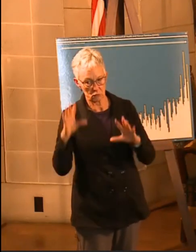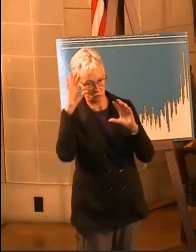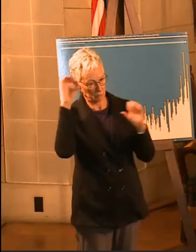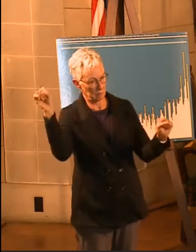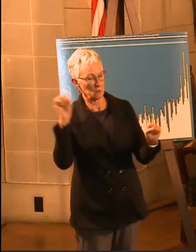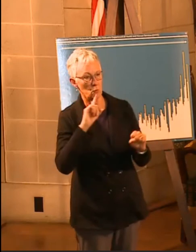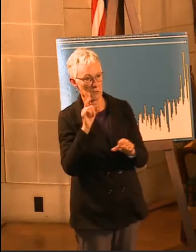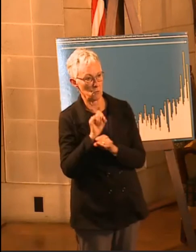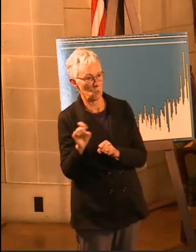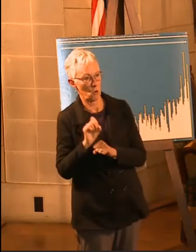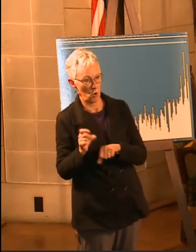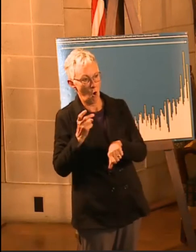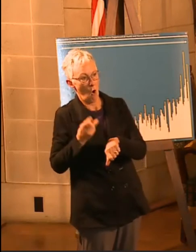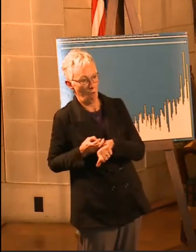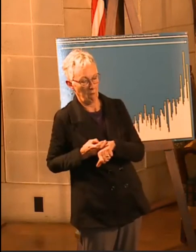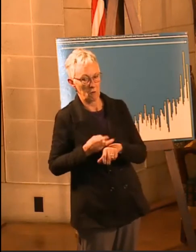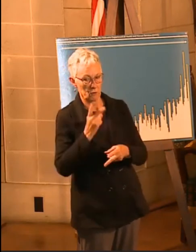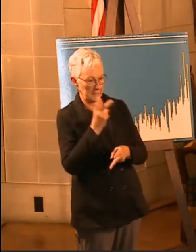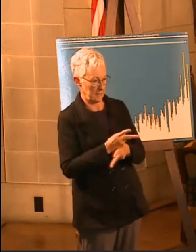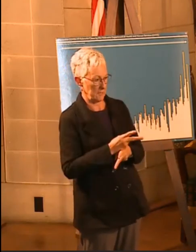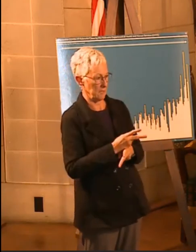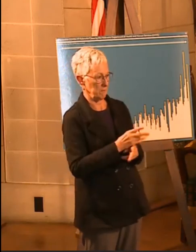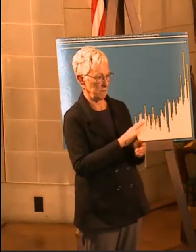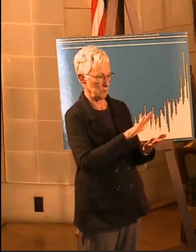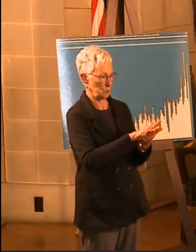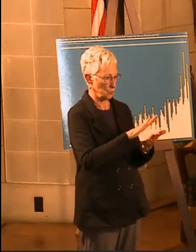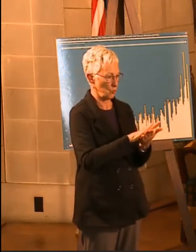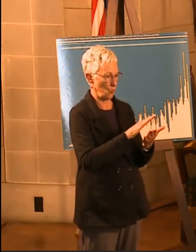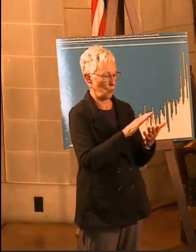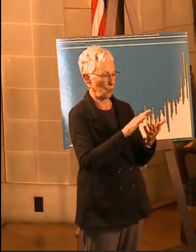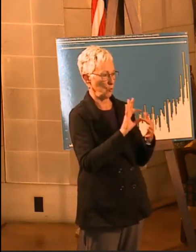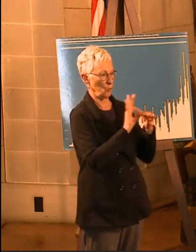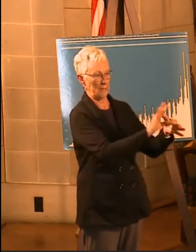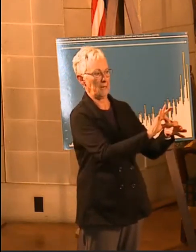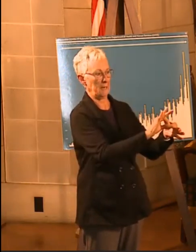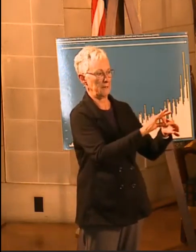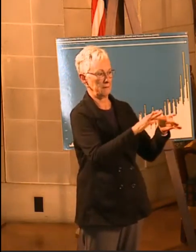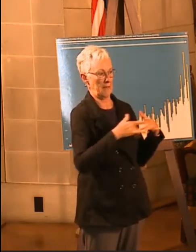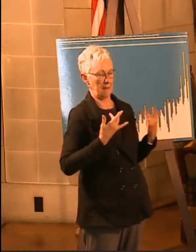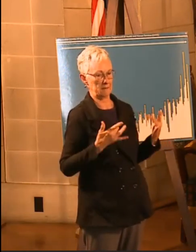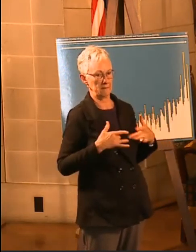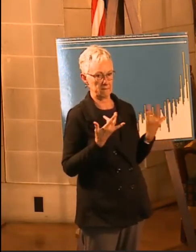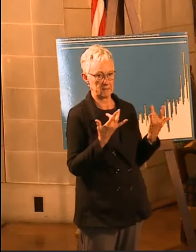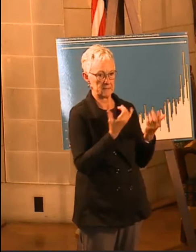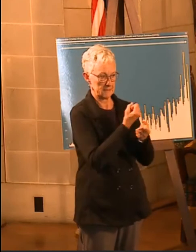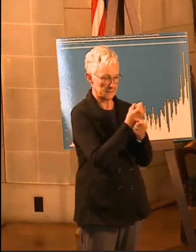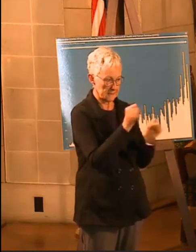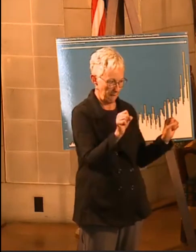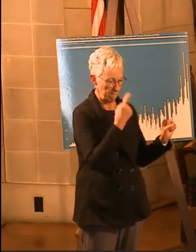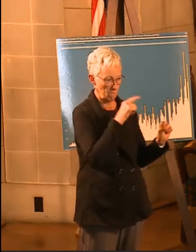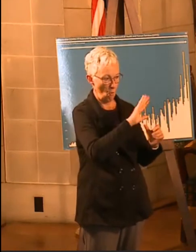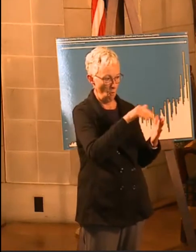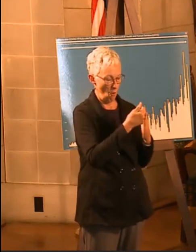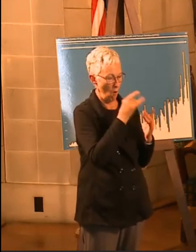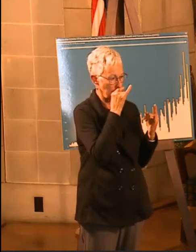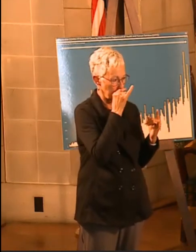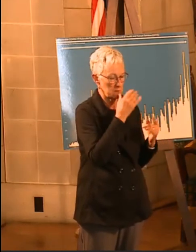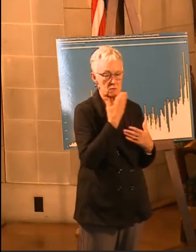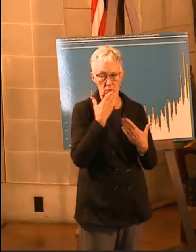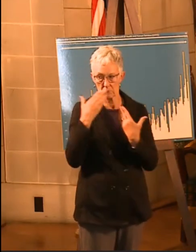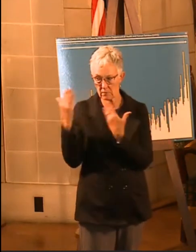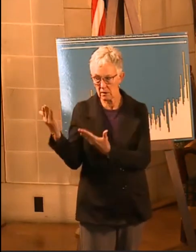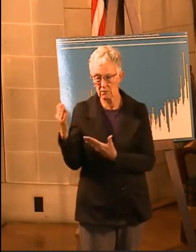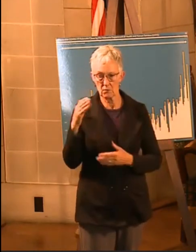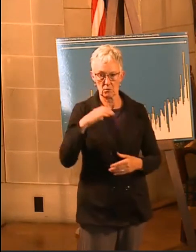is working very hard to make sure there's an environment where young people can continue to attend school. So thank you very much, Commissioner. I